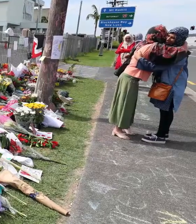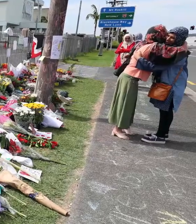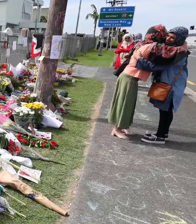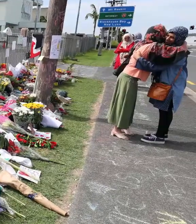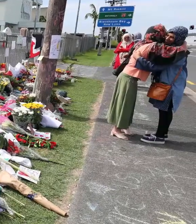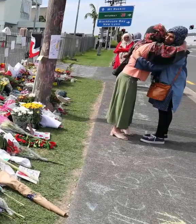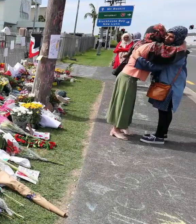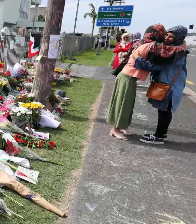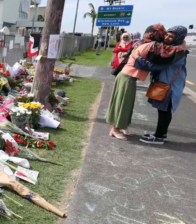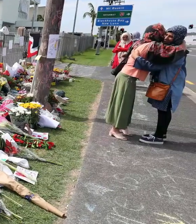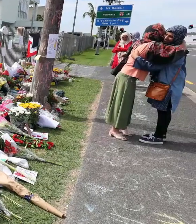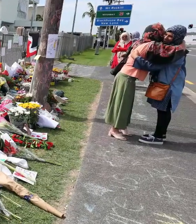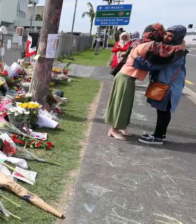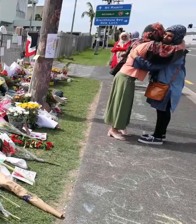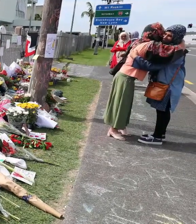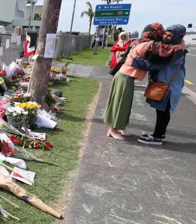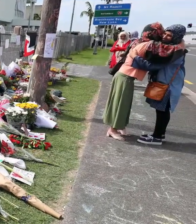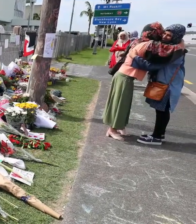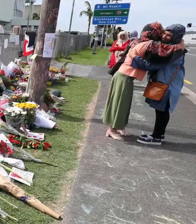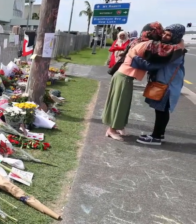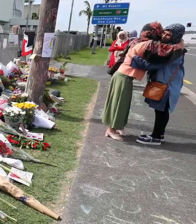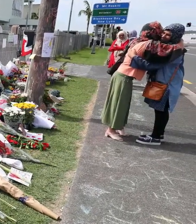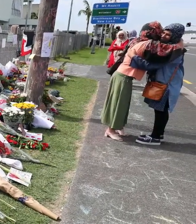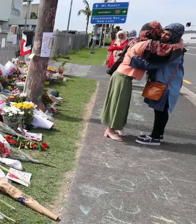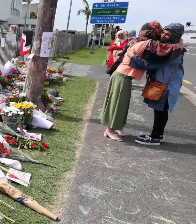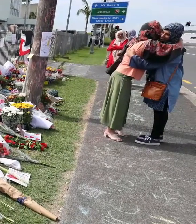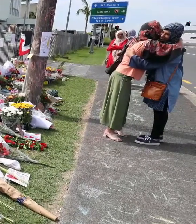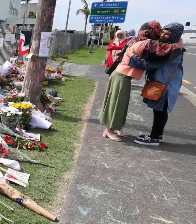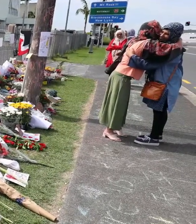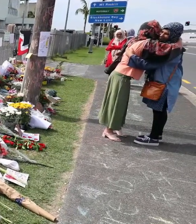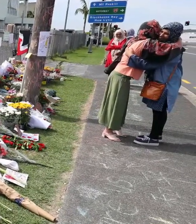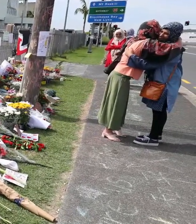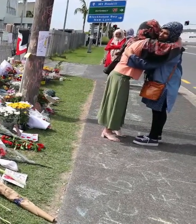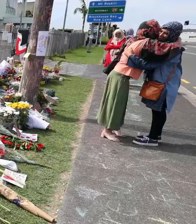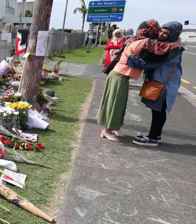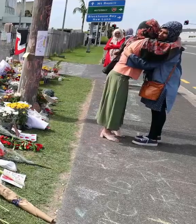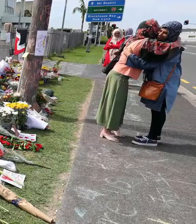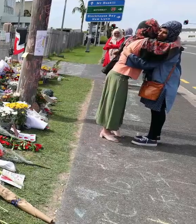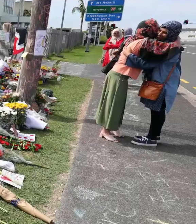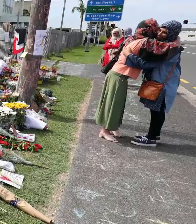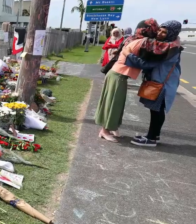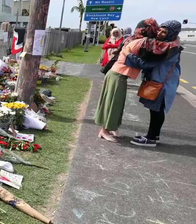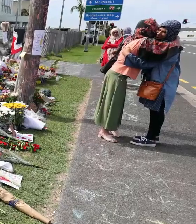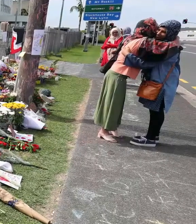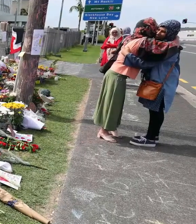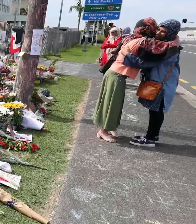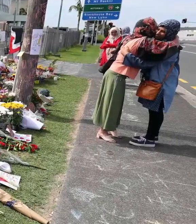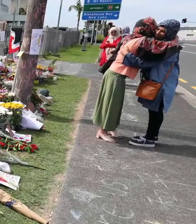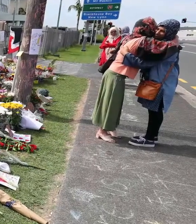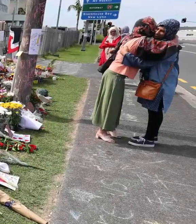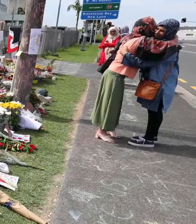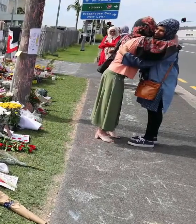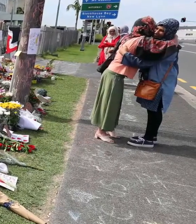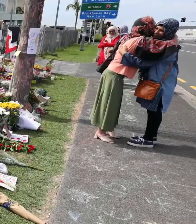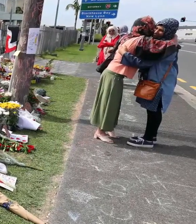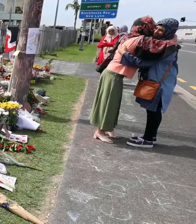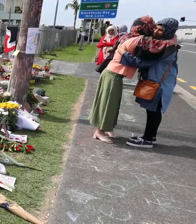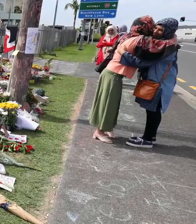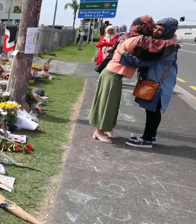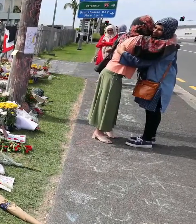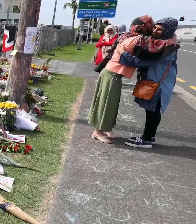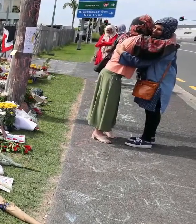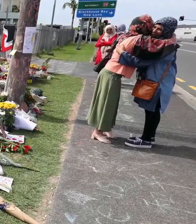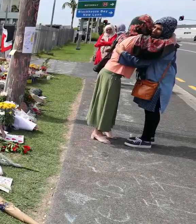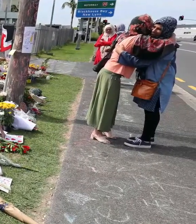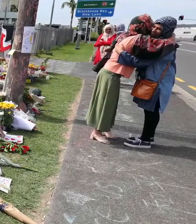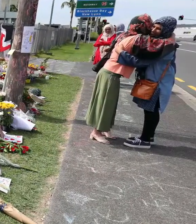It will work alongside the national security system to ensure we have a comprehensive and well-coordinated response. In